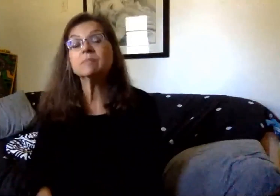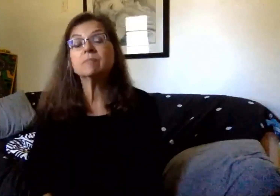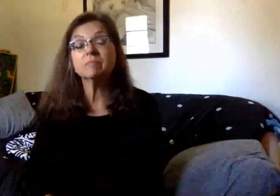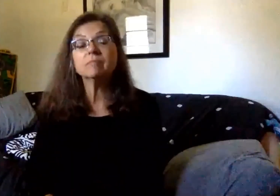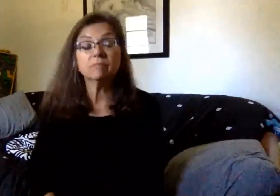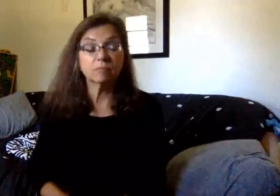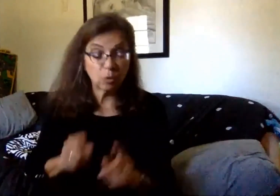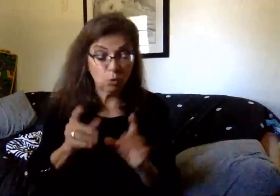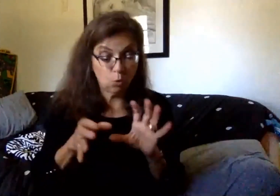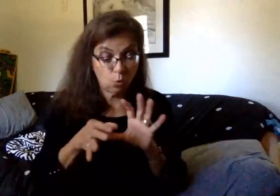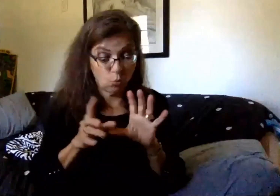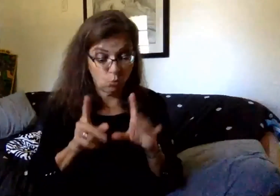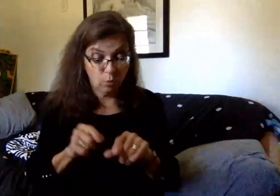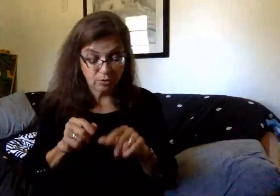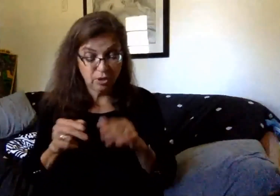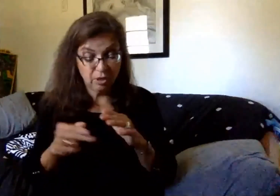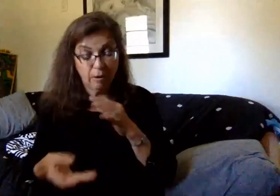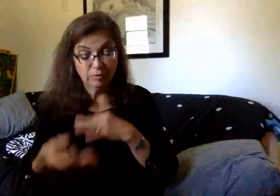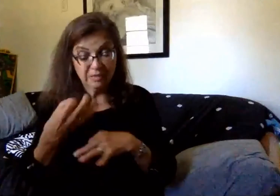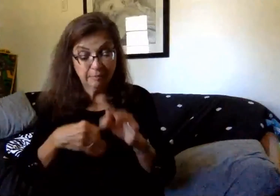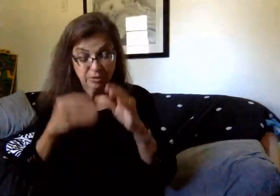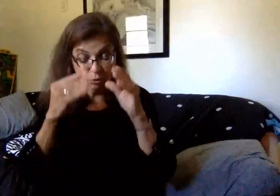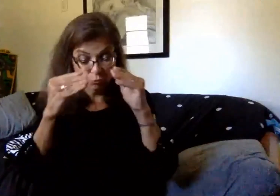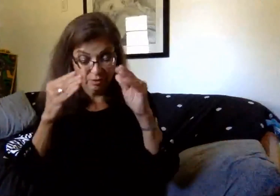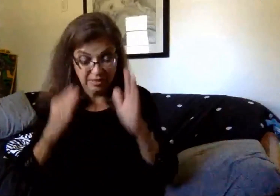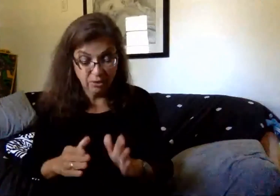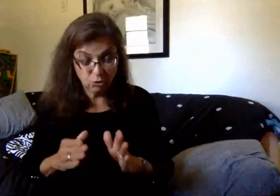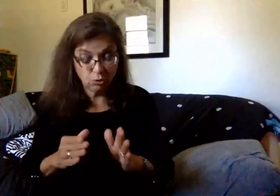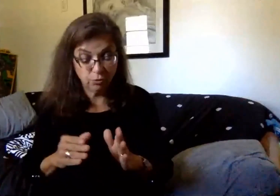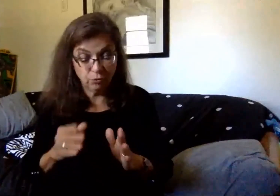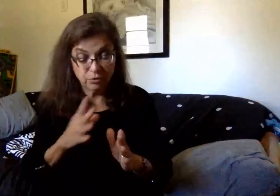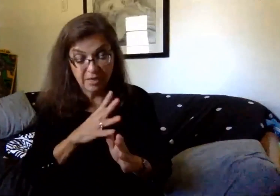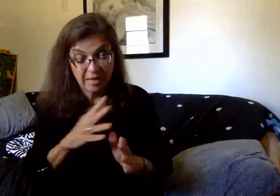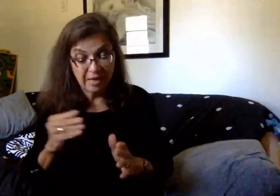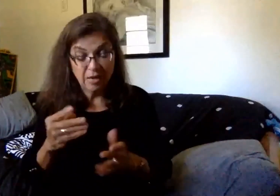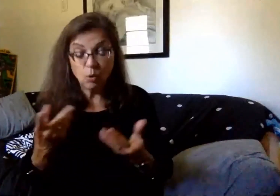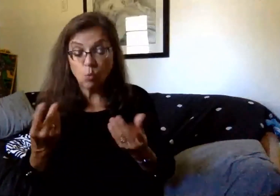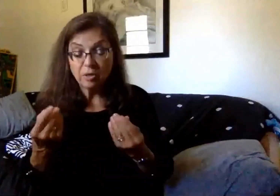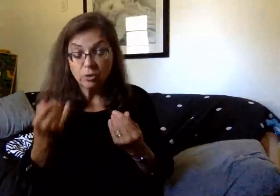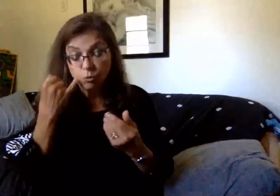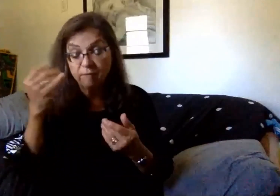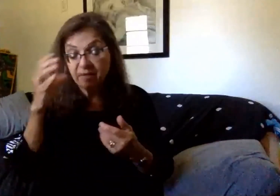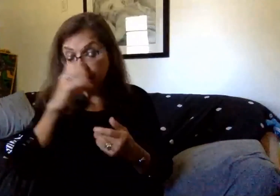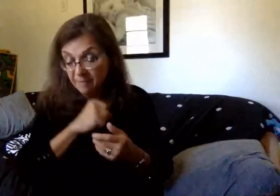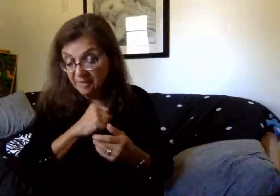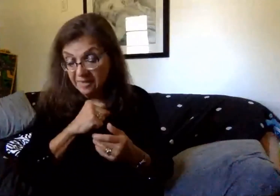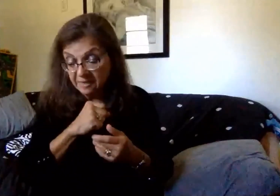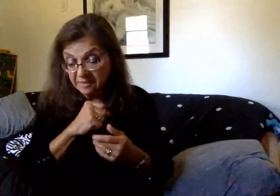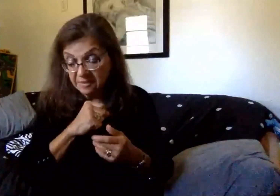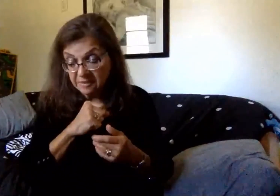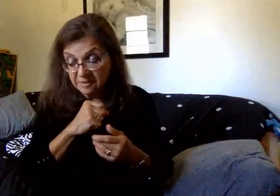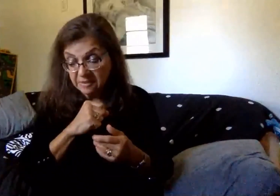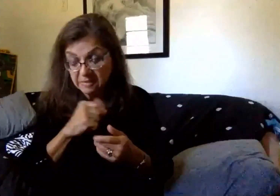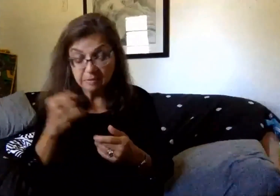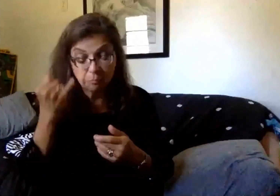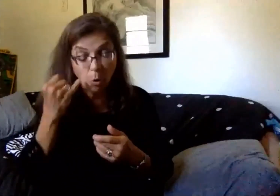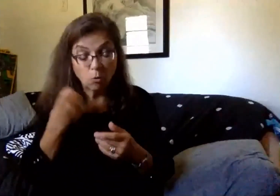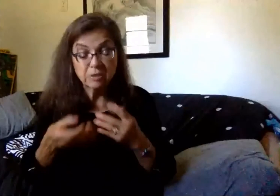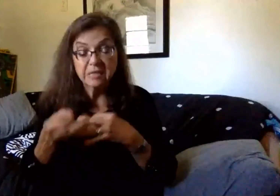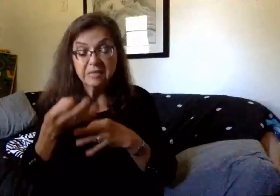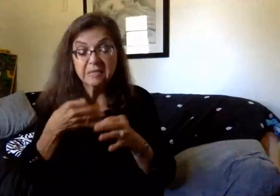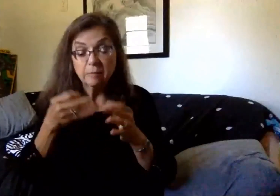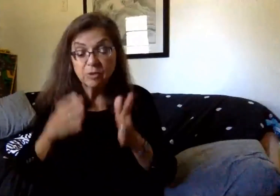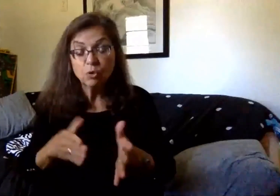in regards to substitute teachers in multiple buildings and what to do if the substitutes are diagnosed with COVID-like symptoms.